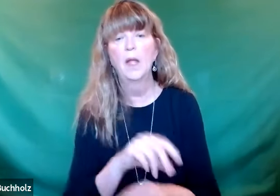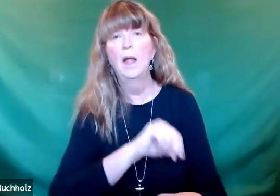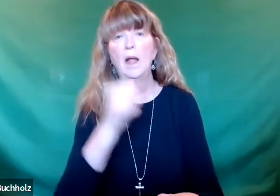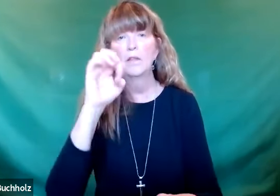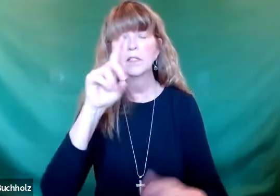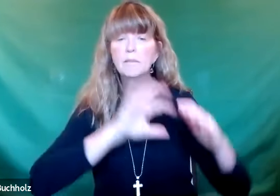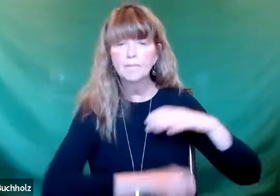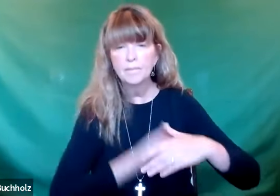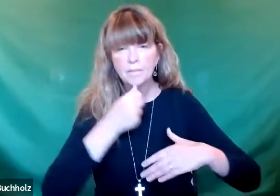out.